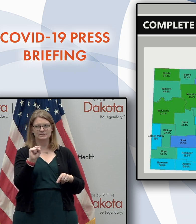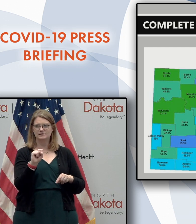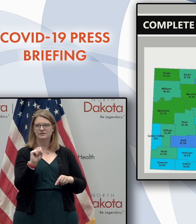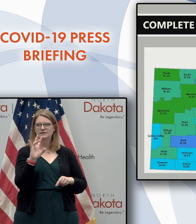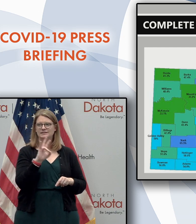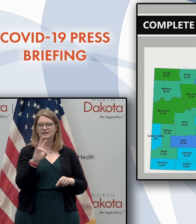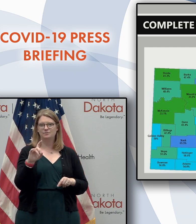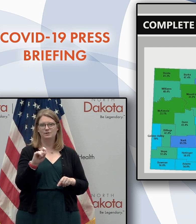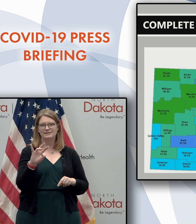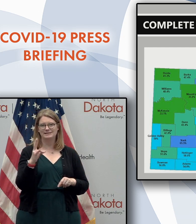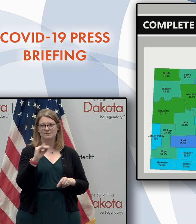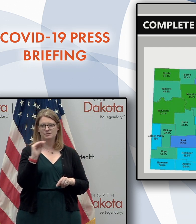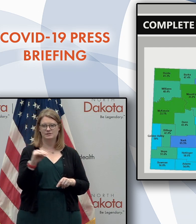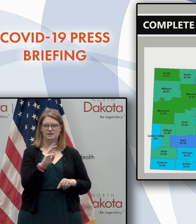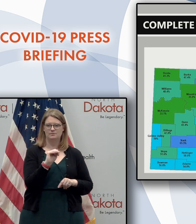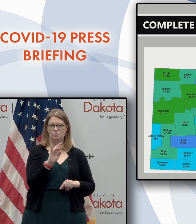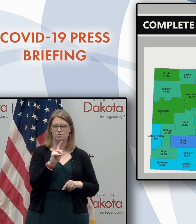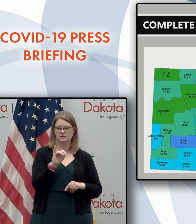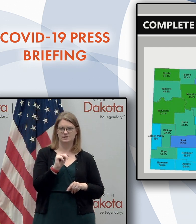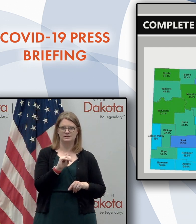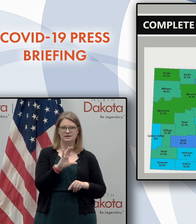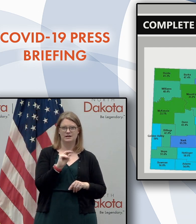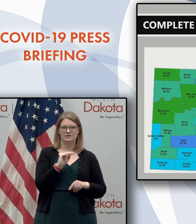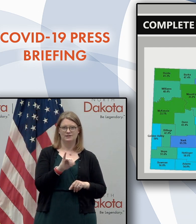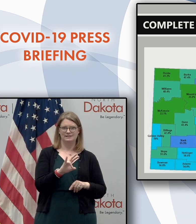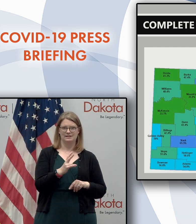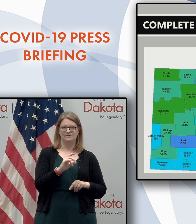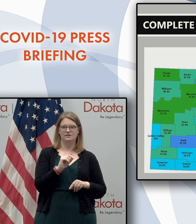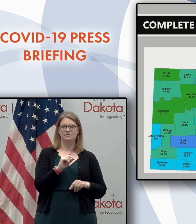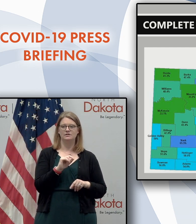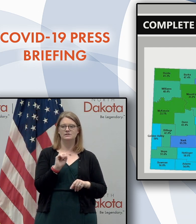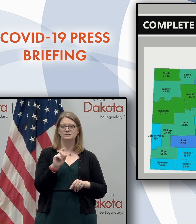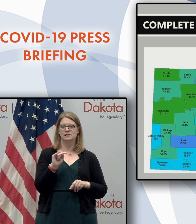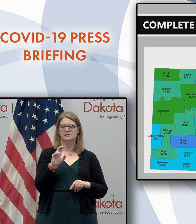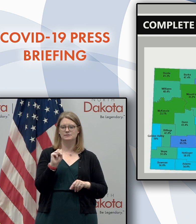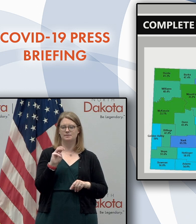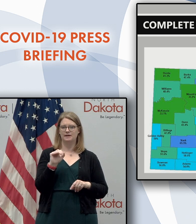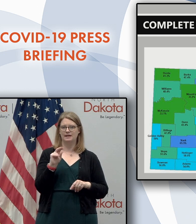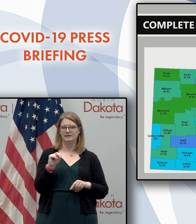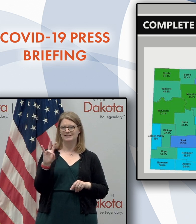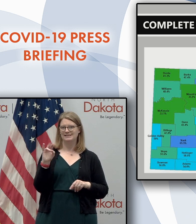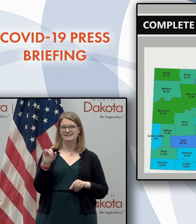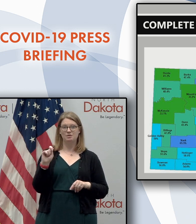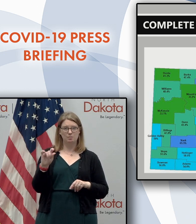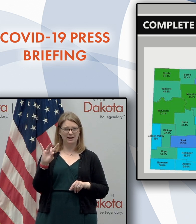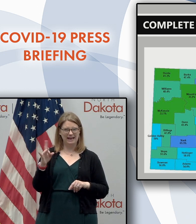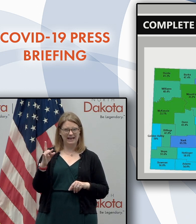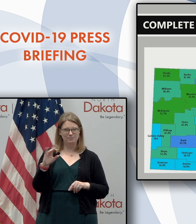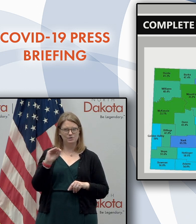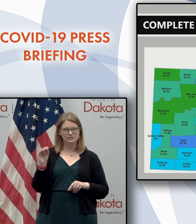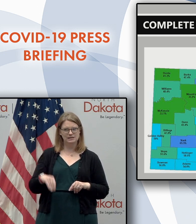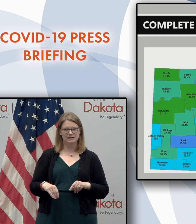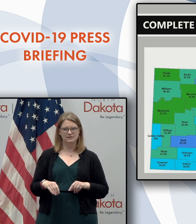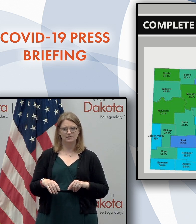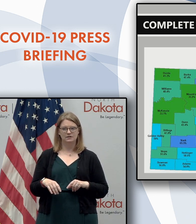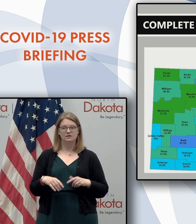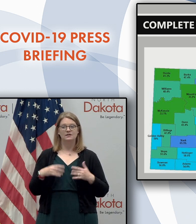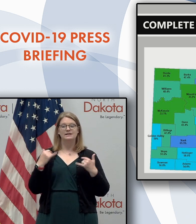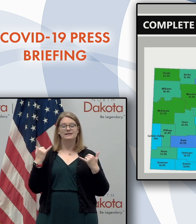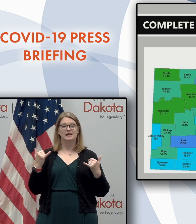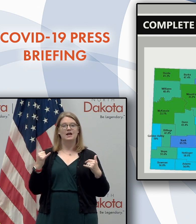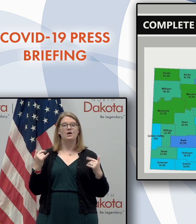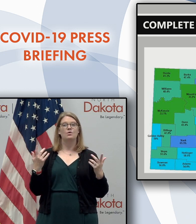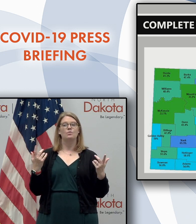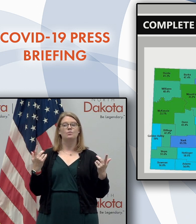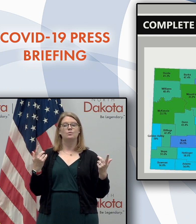.7 percent. Morton County, 72nd at 70.9 percent. Stutzman County at 70.8. But let's flip to the other end.